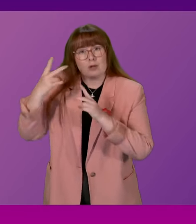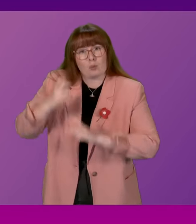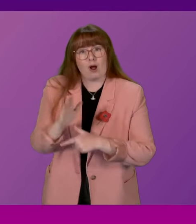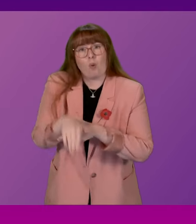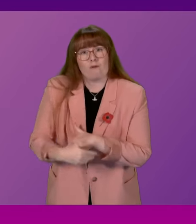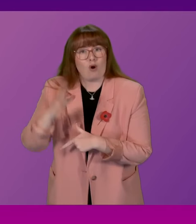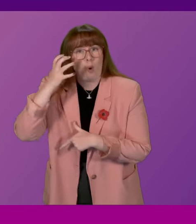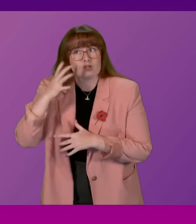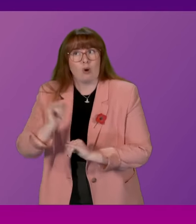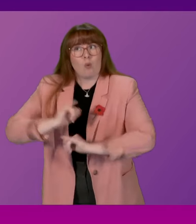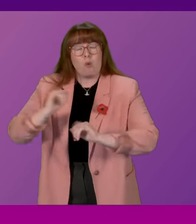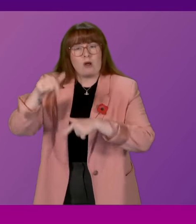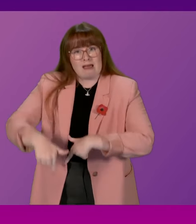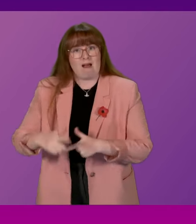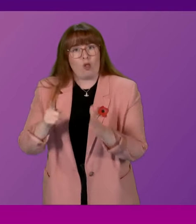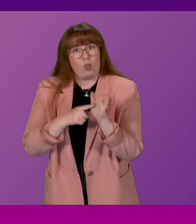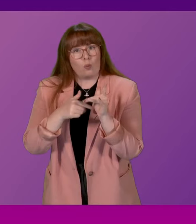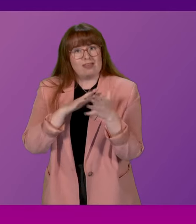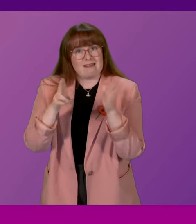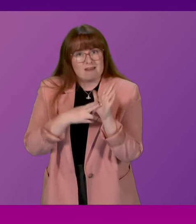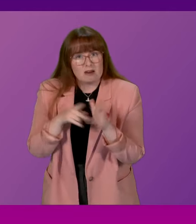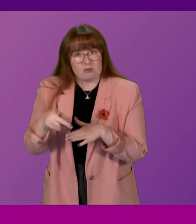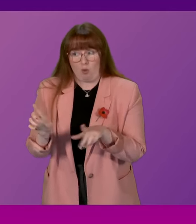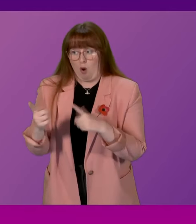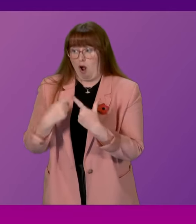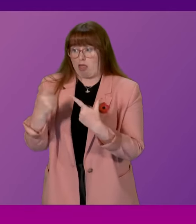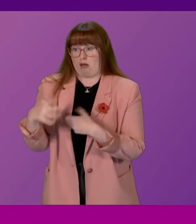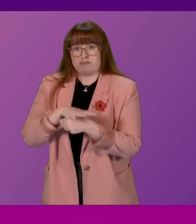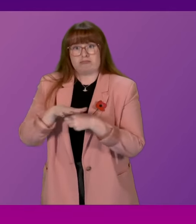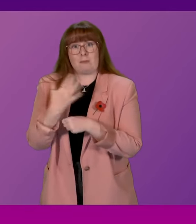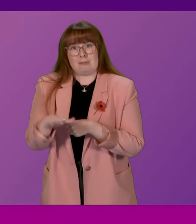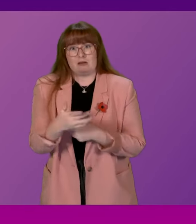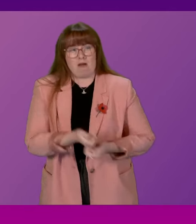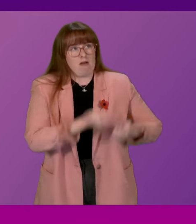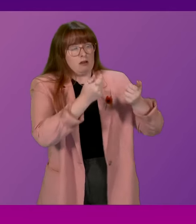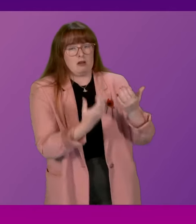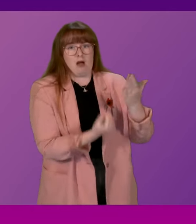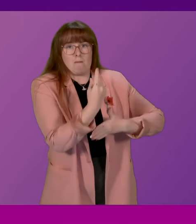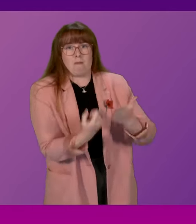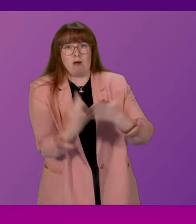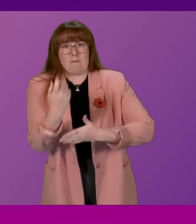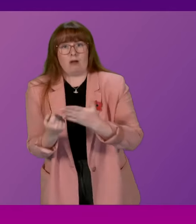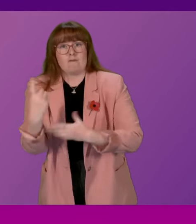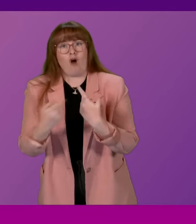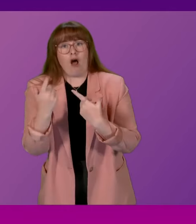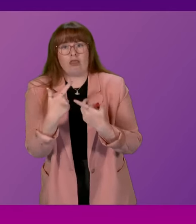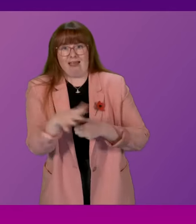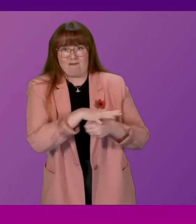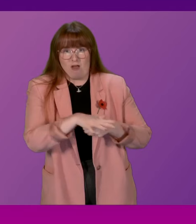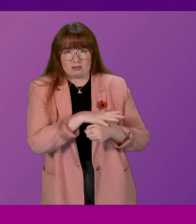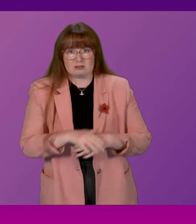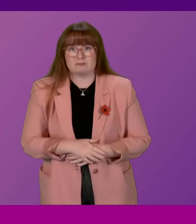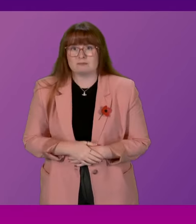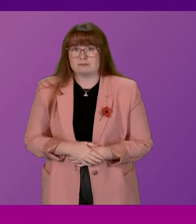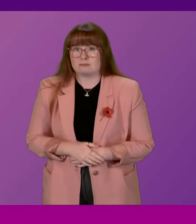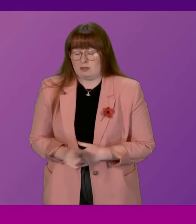audiology scandal here in NHS Lothian and other cases which are being reported in other health boards? First Minister. There's a number of